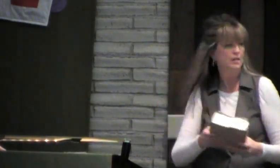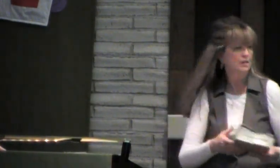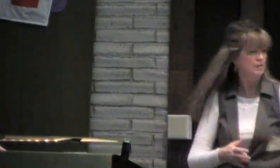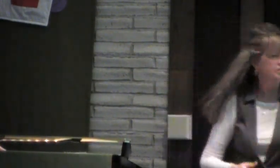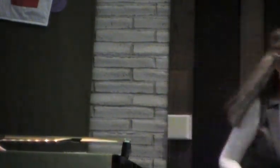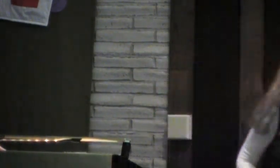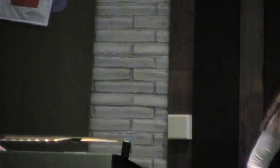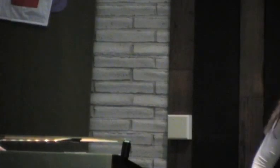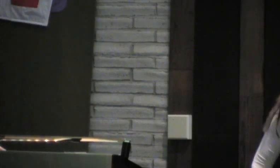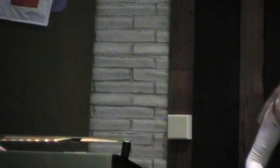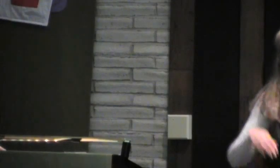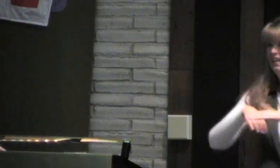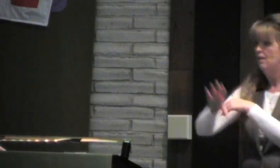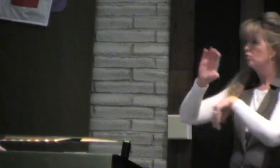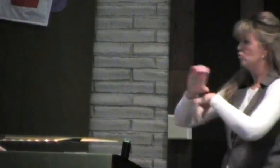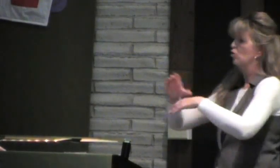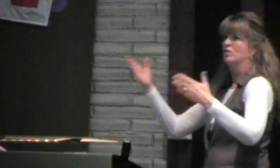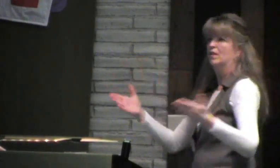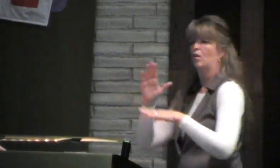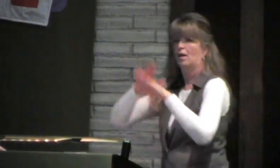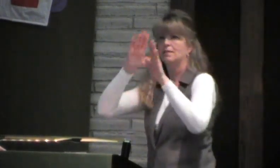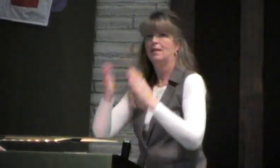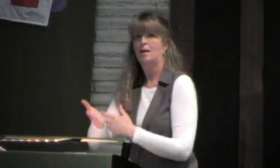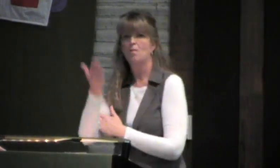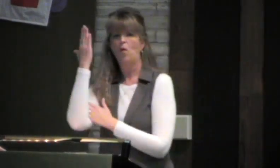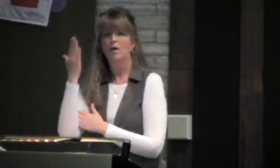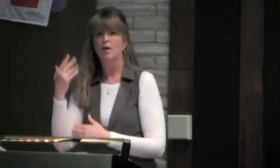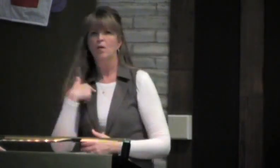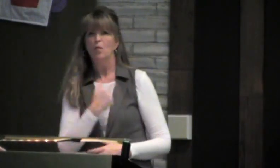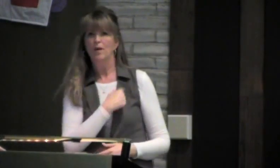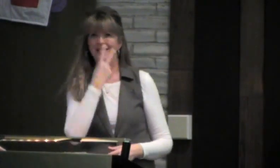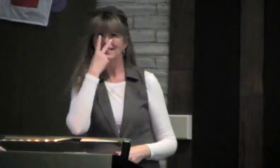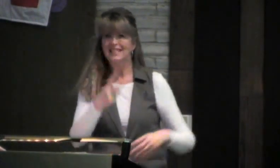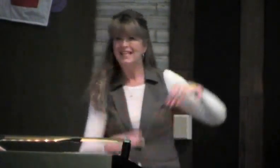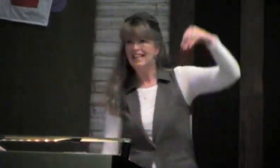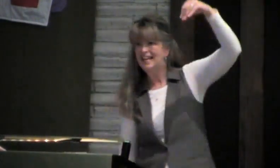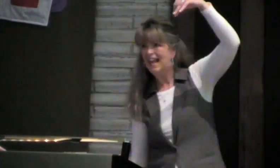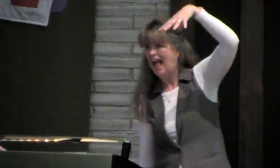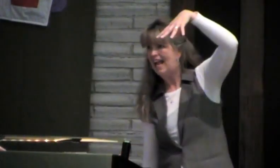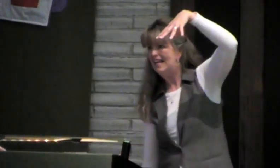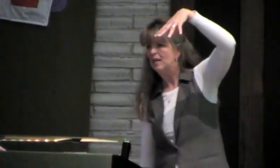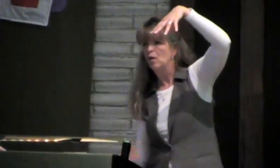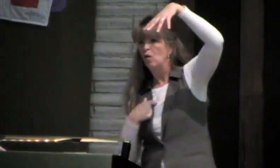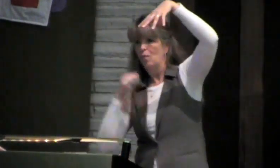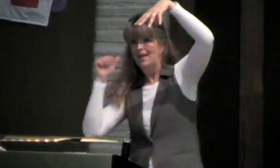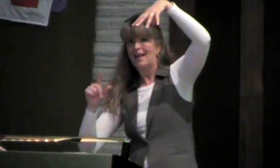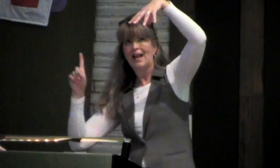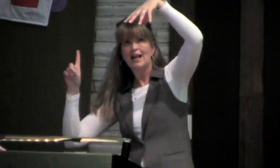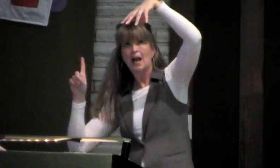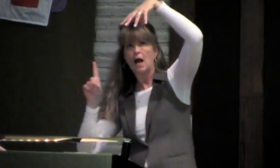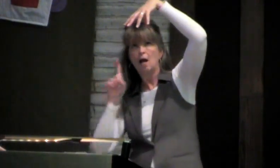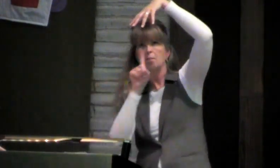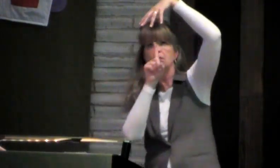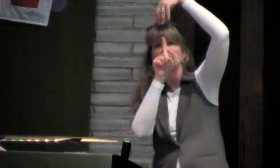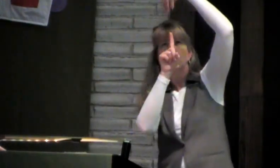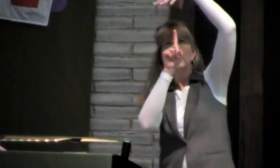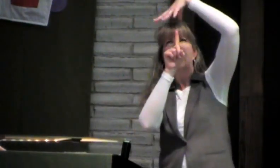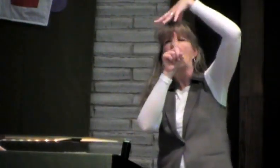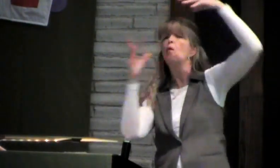This contains Jesus' light. And in the church on Sunday mornings, we see the light. we can come